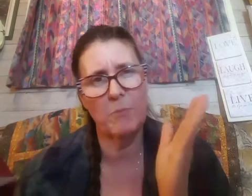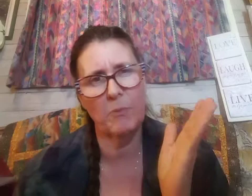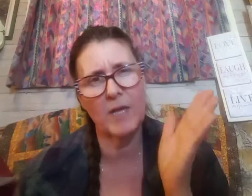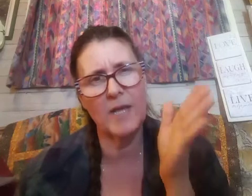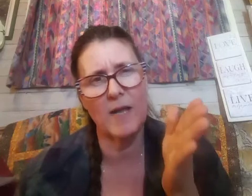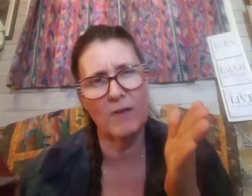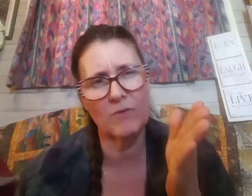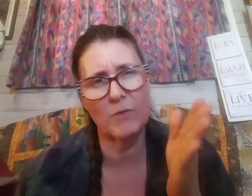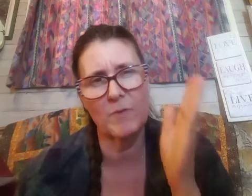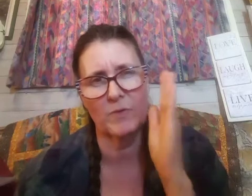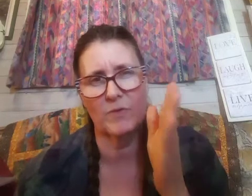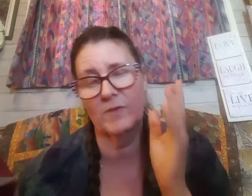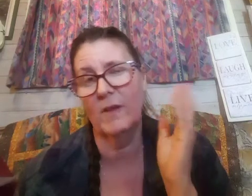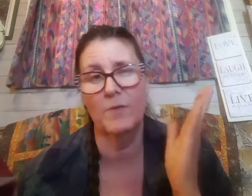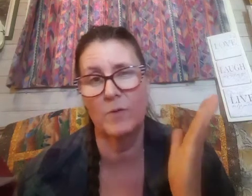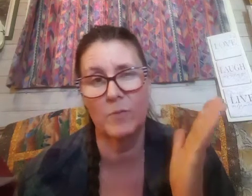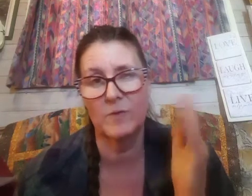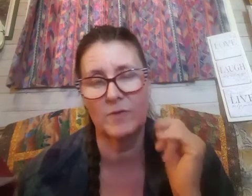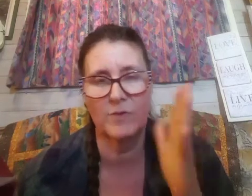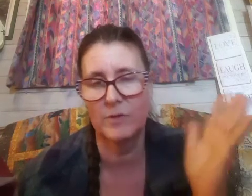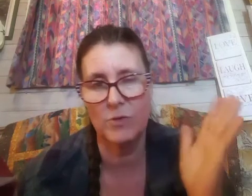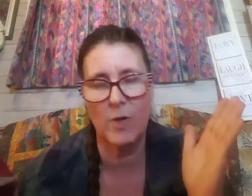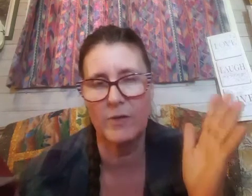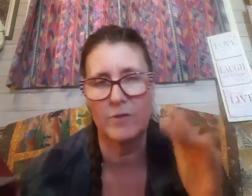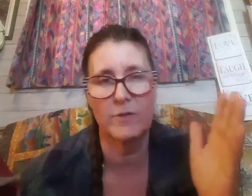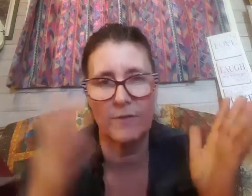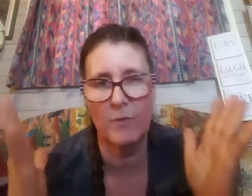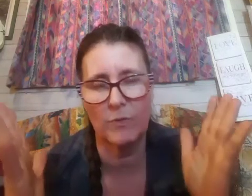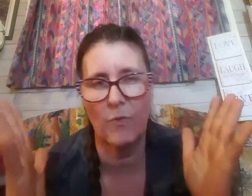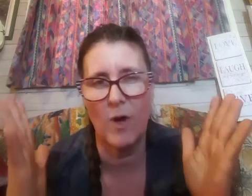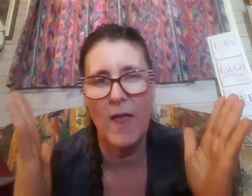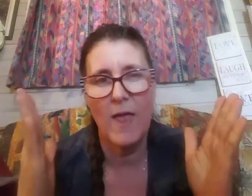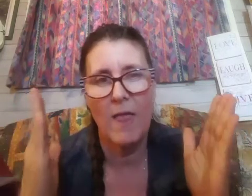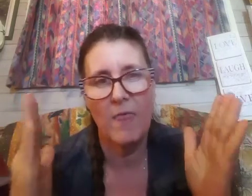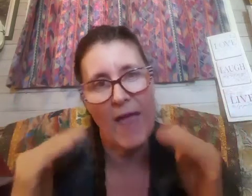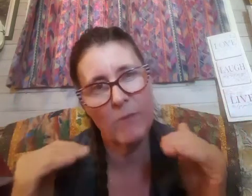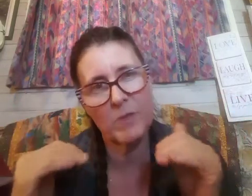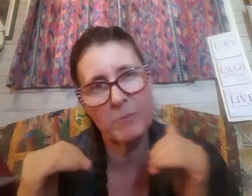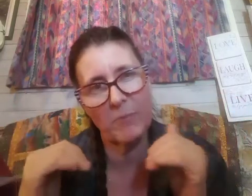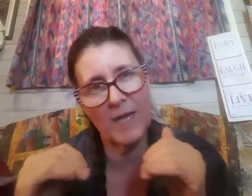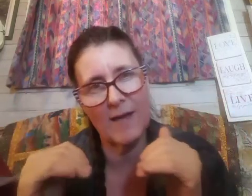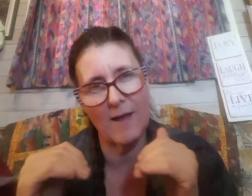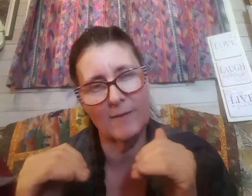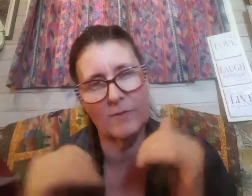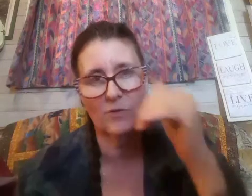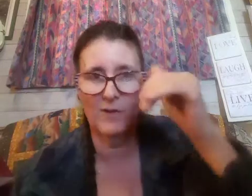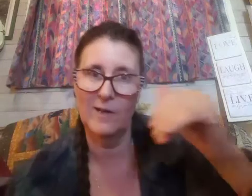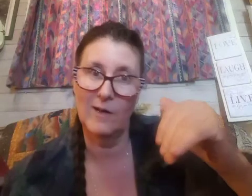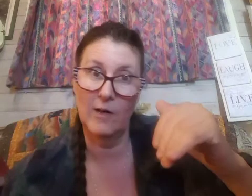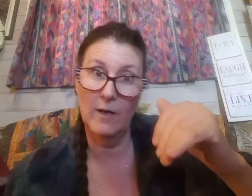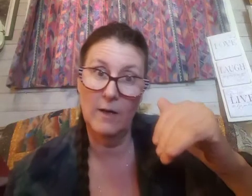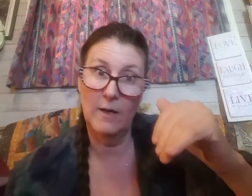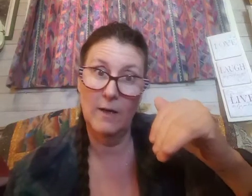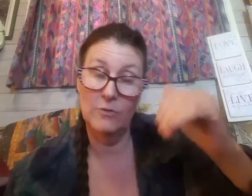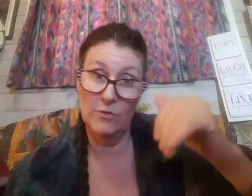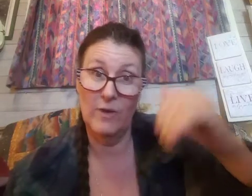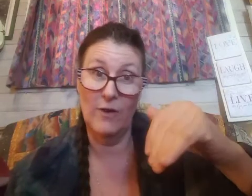bring us so if it was say if was 200 years if it was four that would bring us to the year 2000